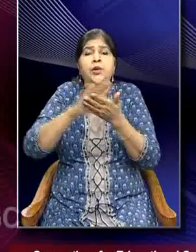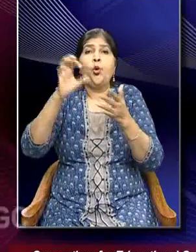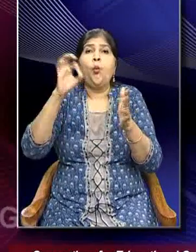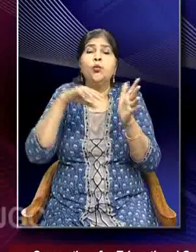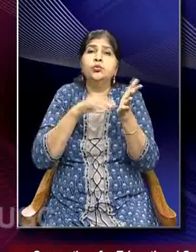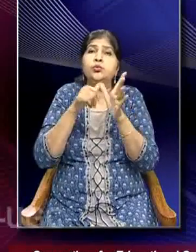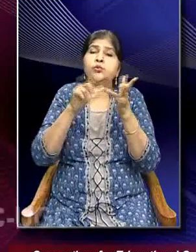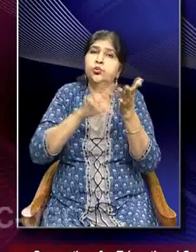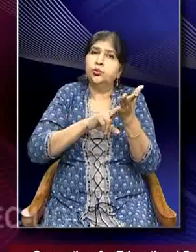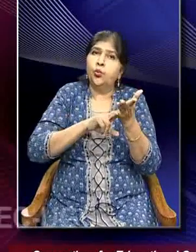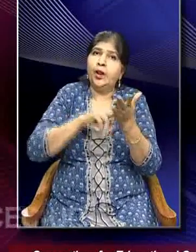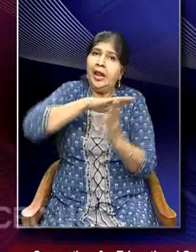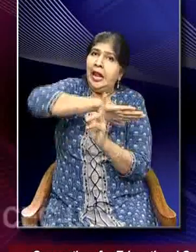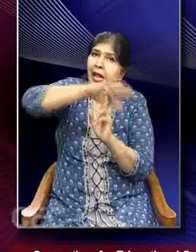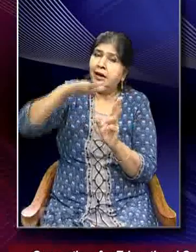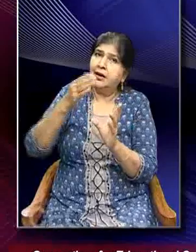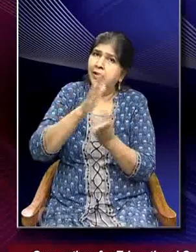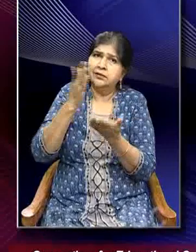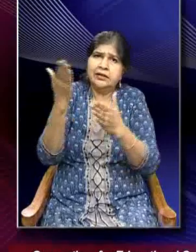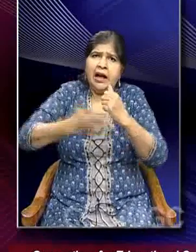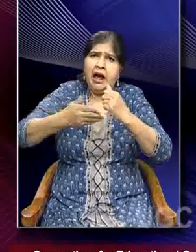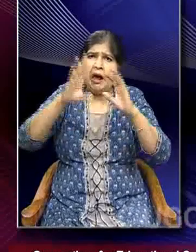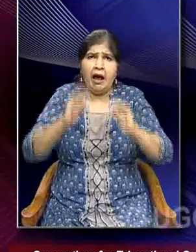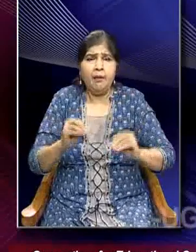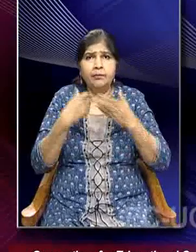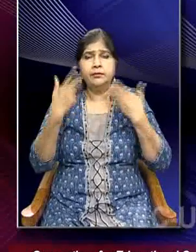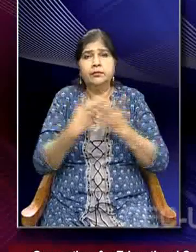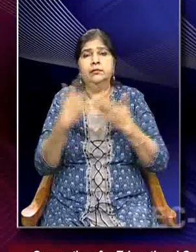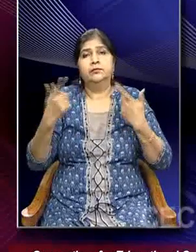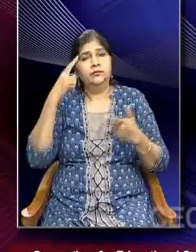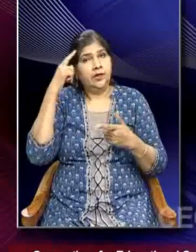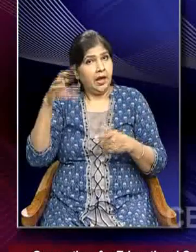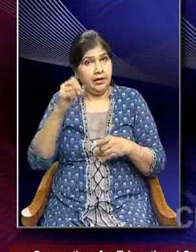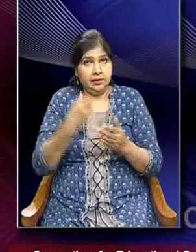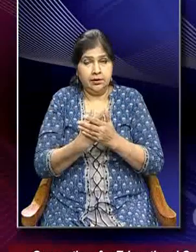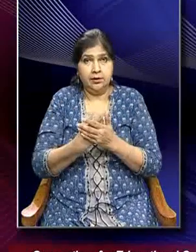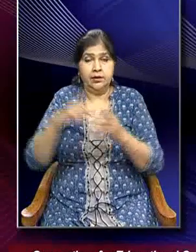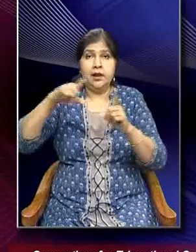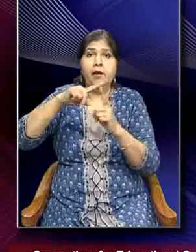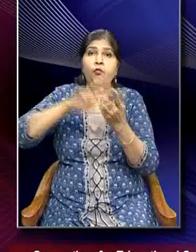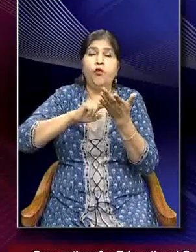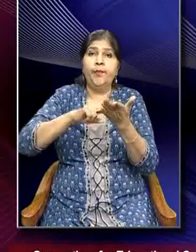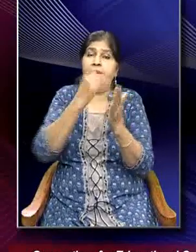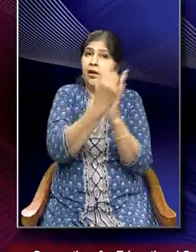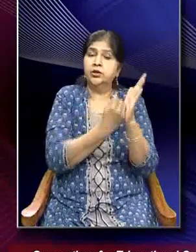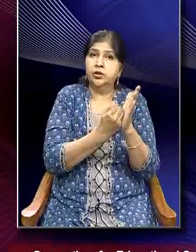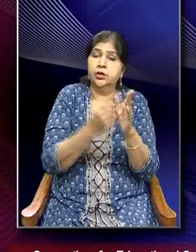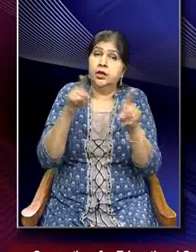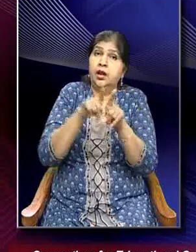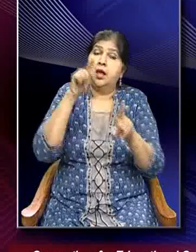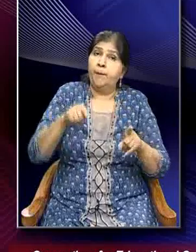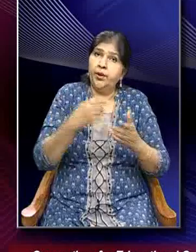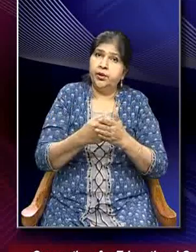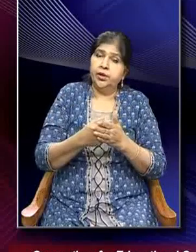of them are very important, not only for understanding environmental issues, issues, but also there are important